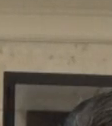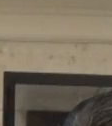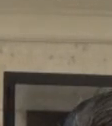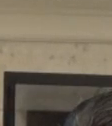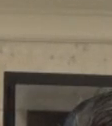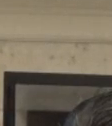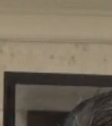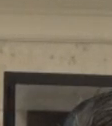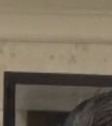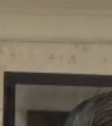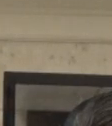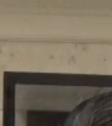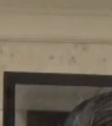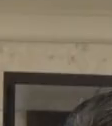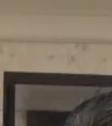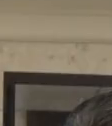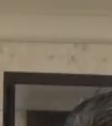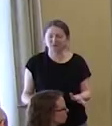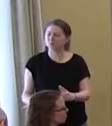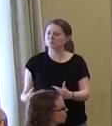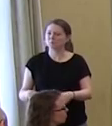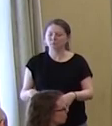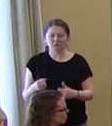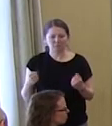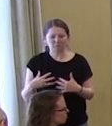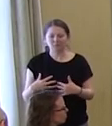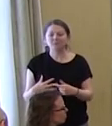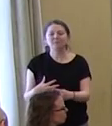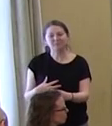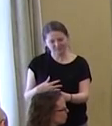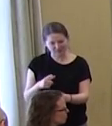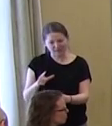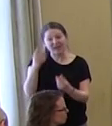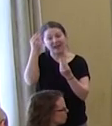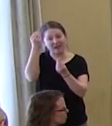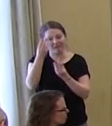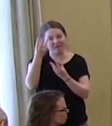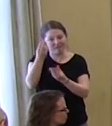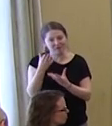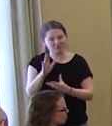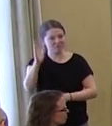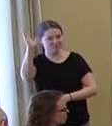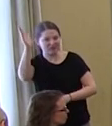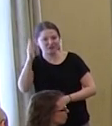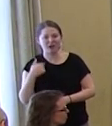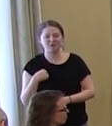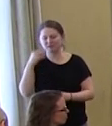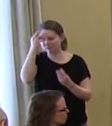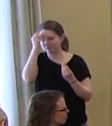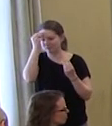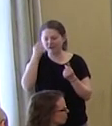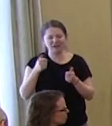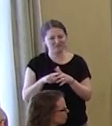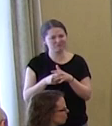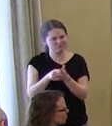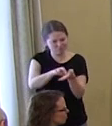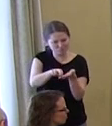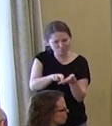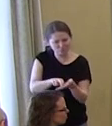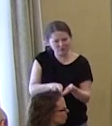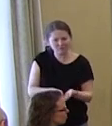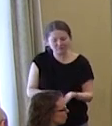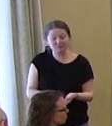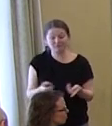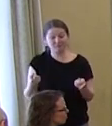about that in the context of the information that Sarah has given us. And I started to do a little bit of research on that. And